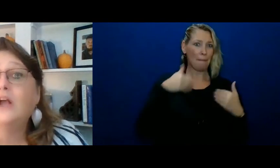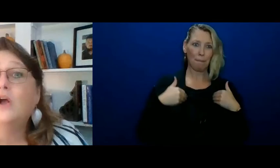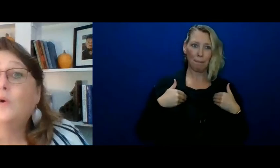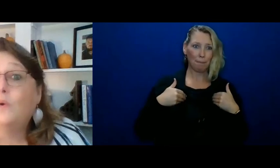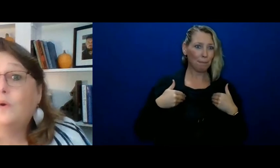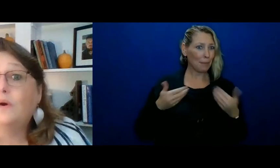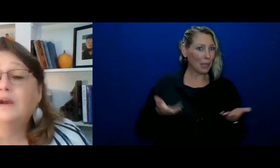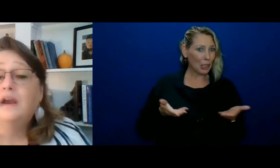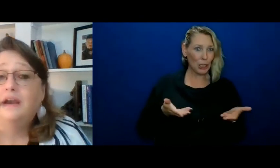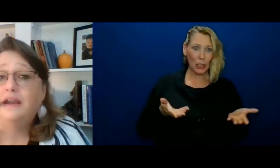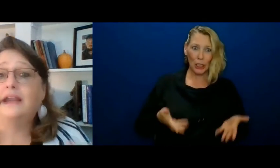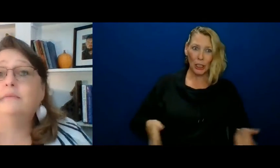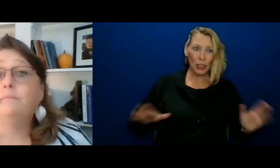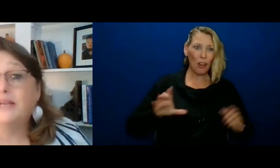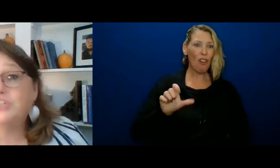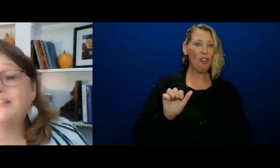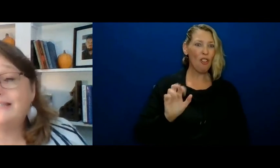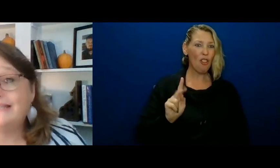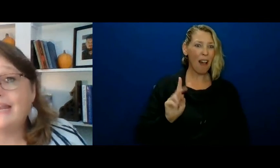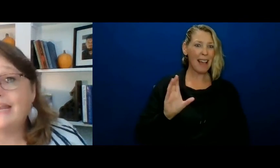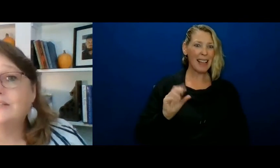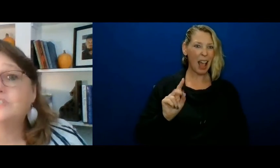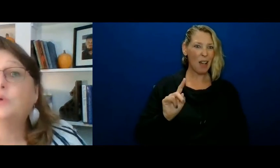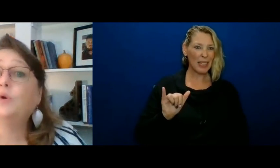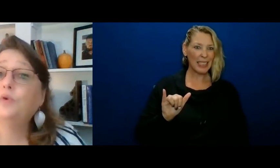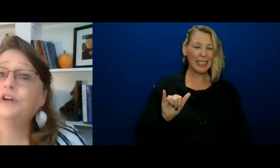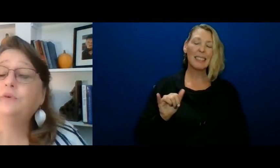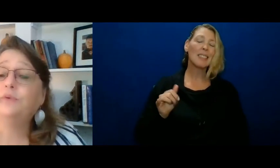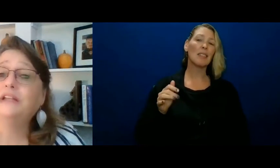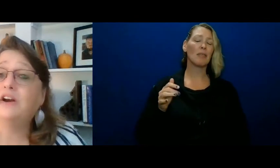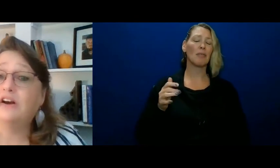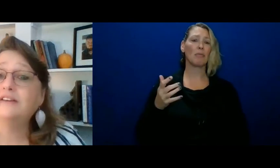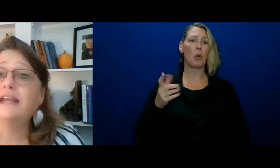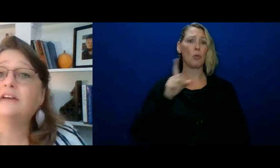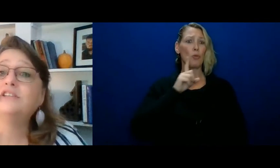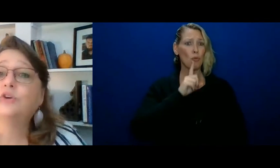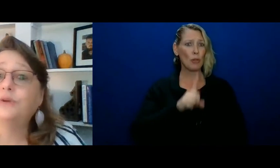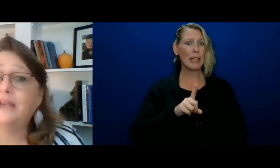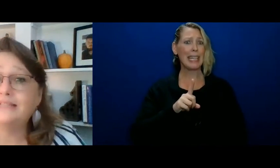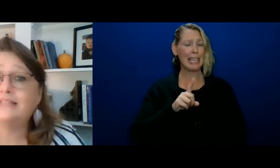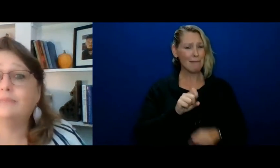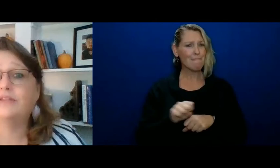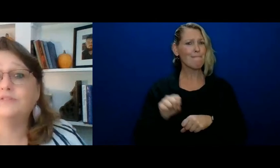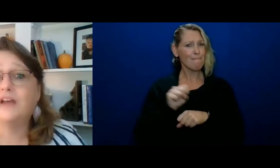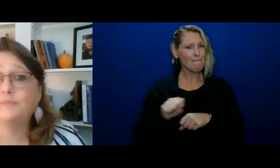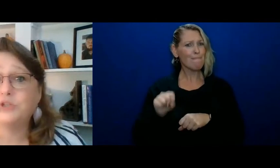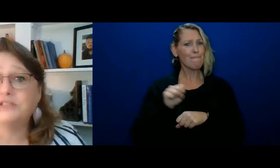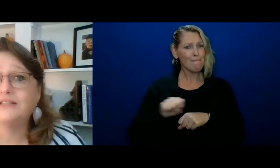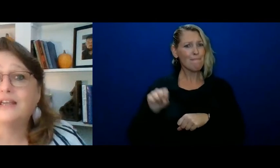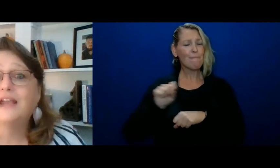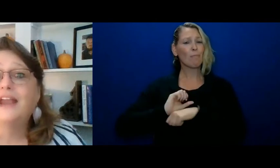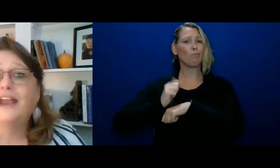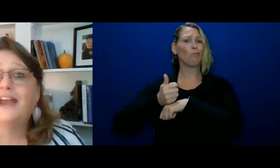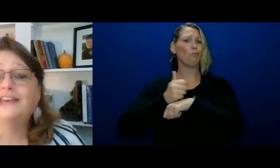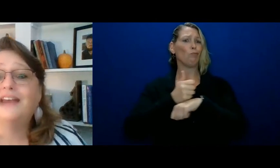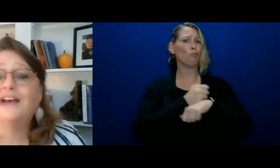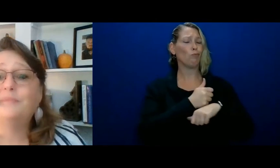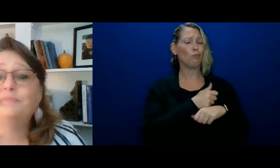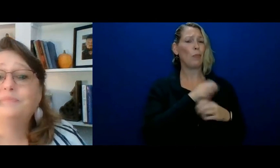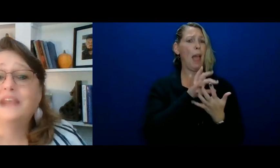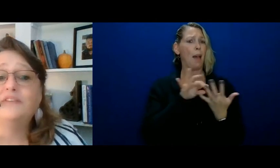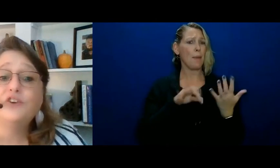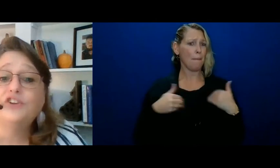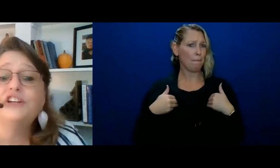county or in much of the state so we're working really hard now to create some of those options and